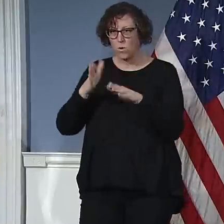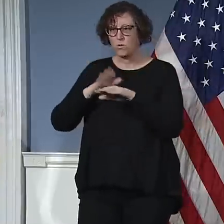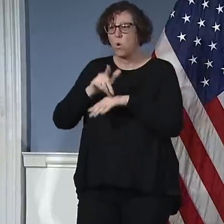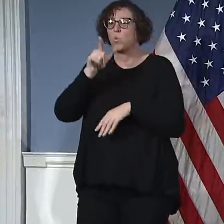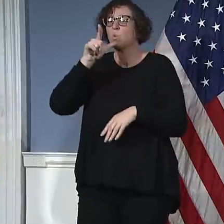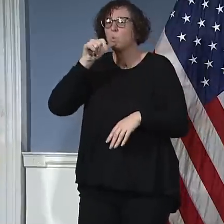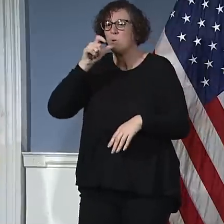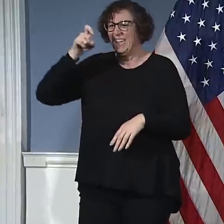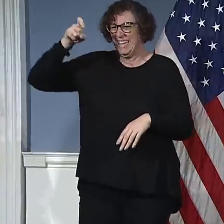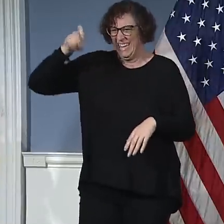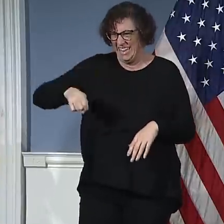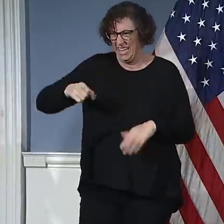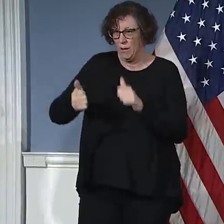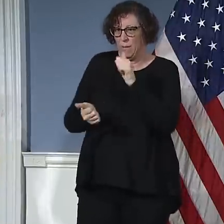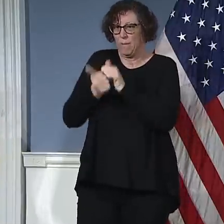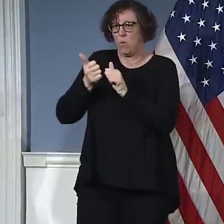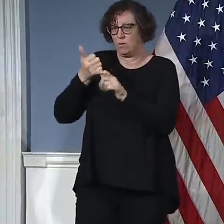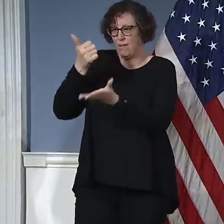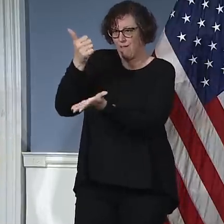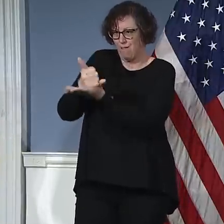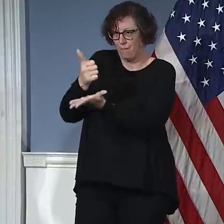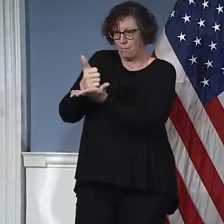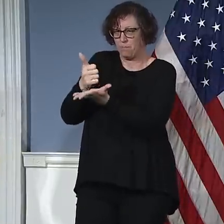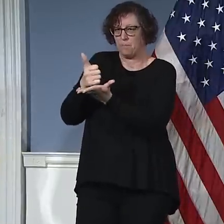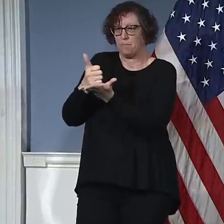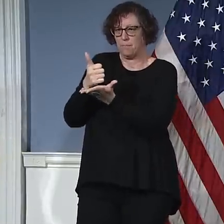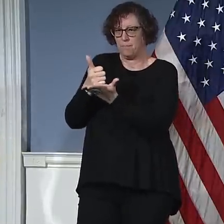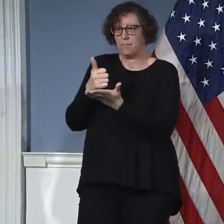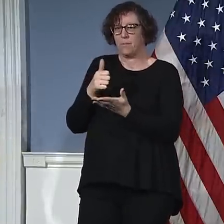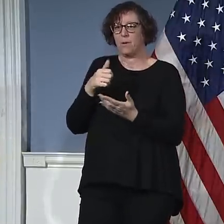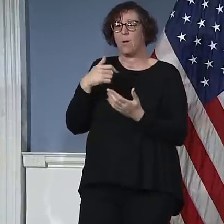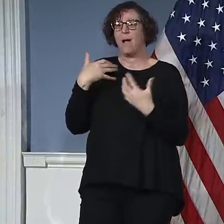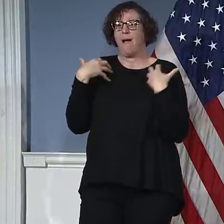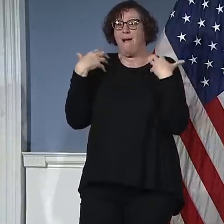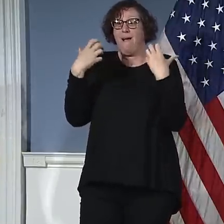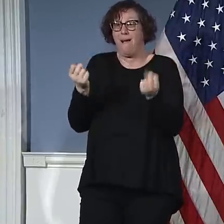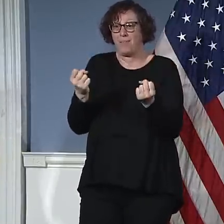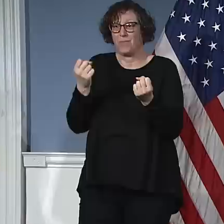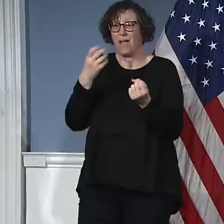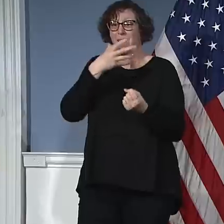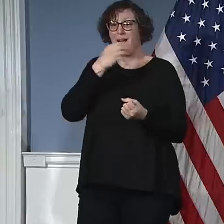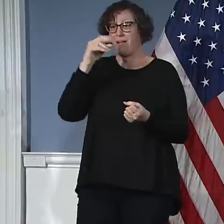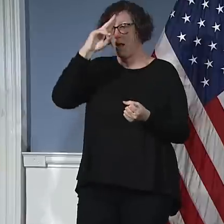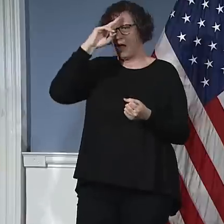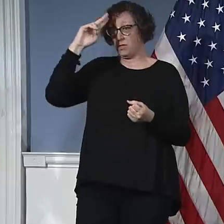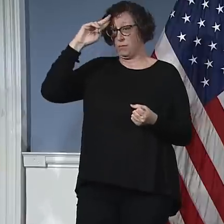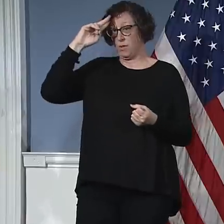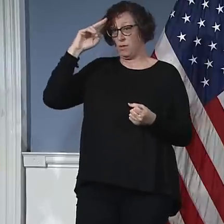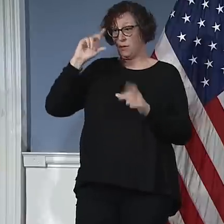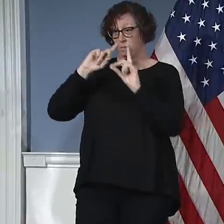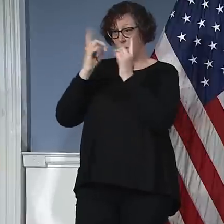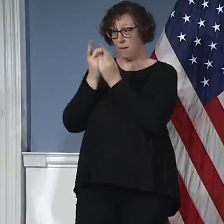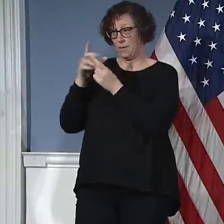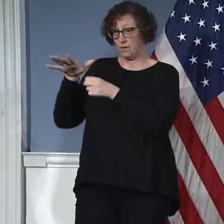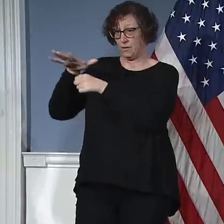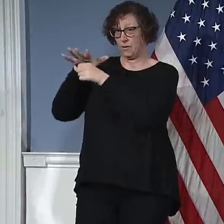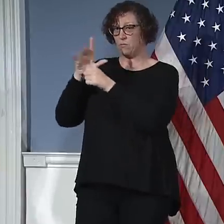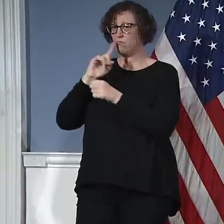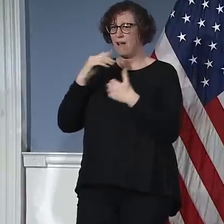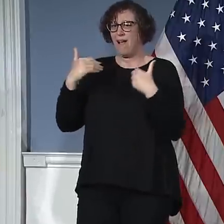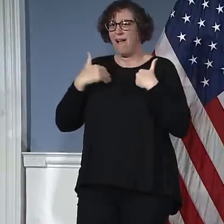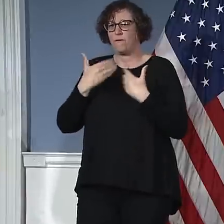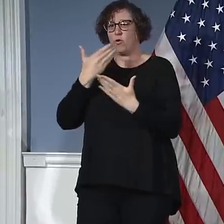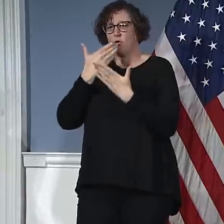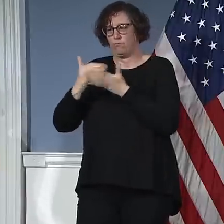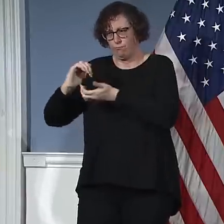hospitals has close relationships with a lot of the hospitals in the voluntary system. People and the doctors can speak to this, but the anticipation absolutely